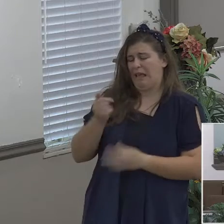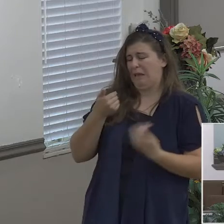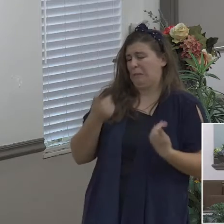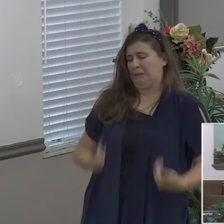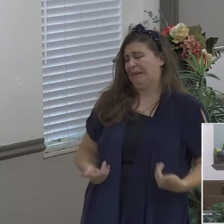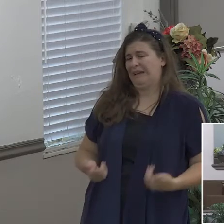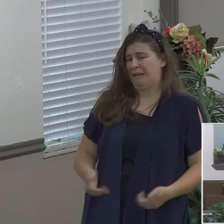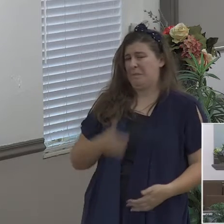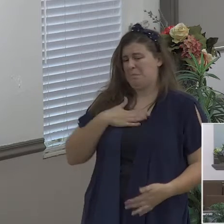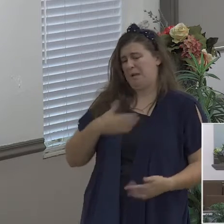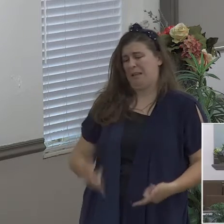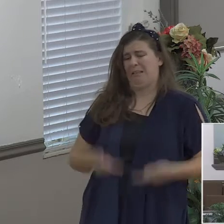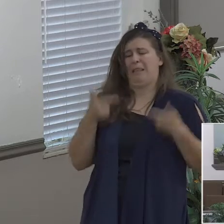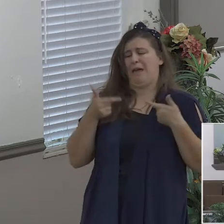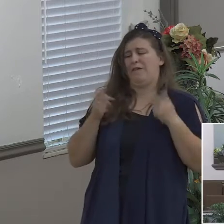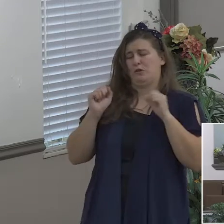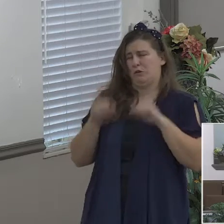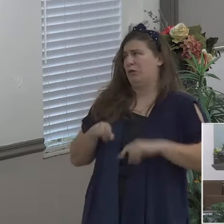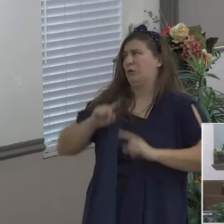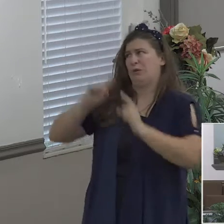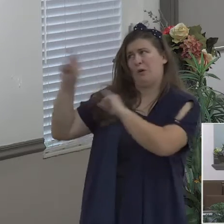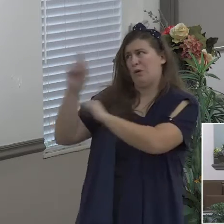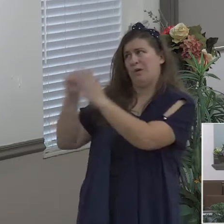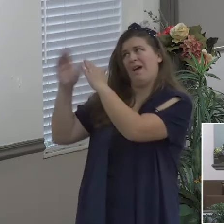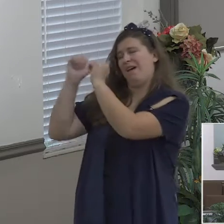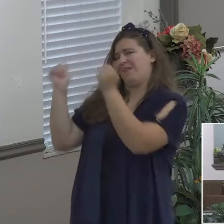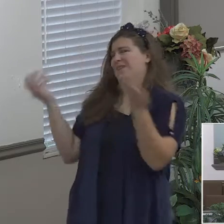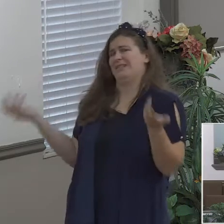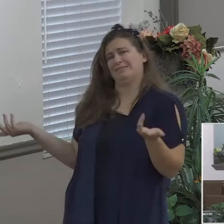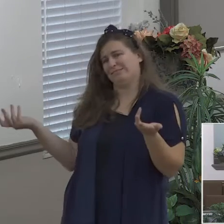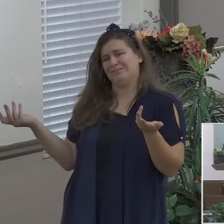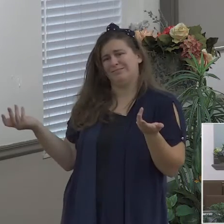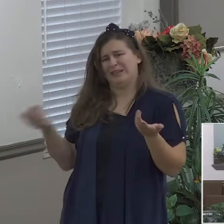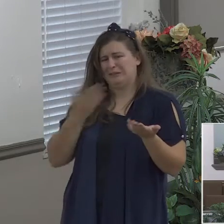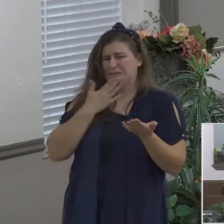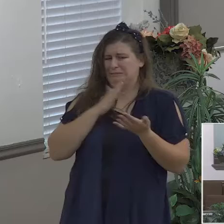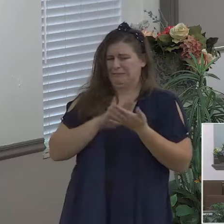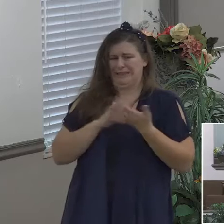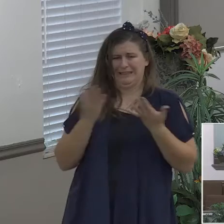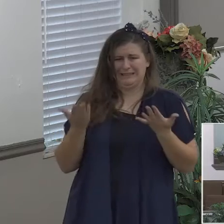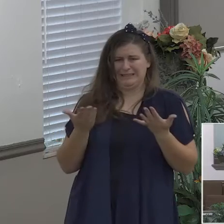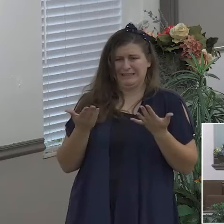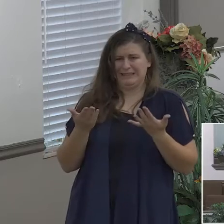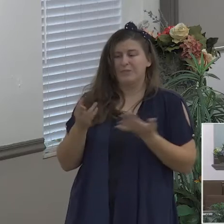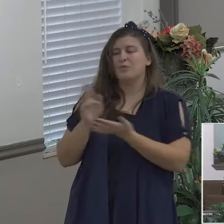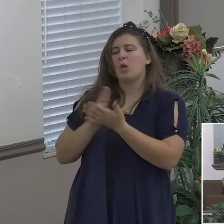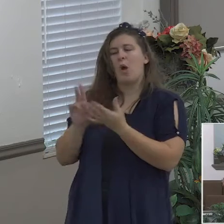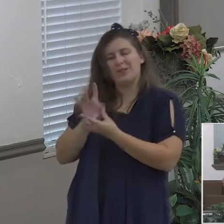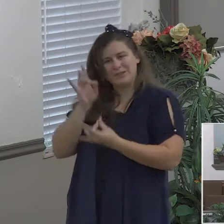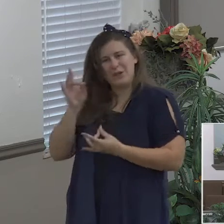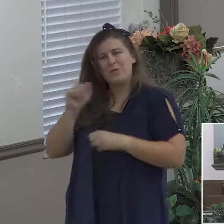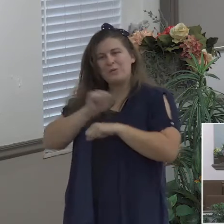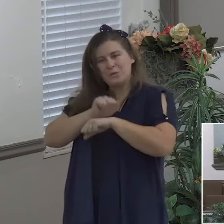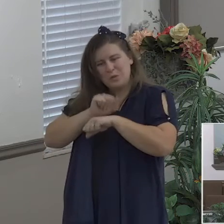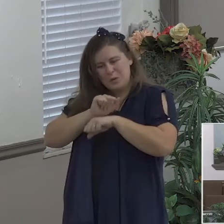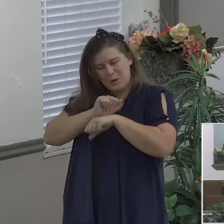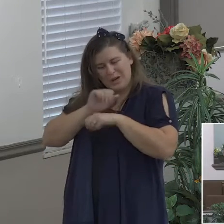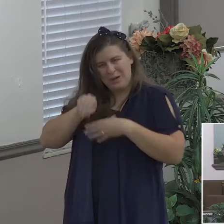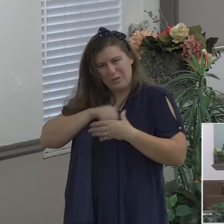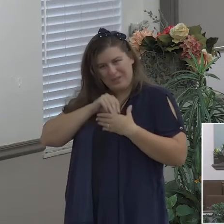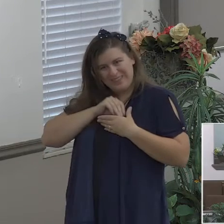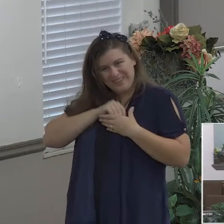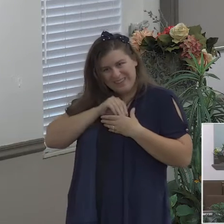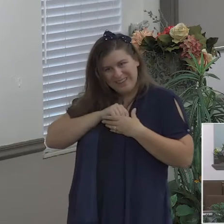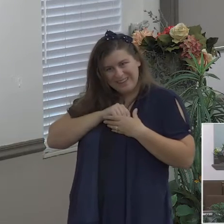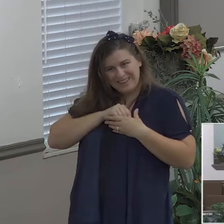so the Holy Spirit of God was at work but Satan is also at work the Holy Spirit of God is at work Satan